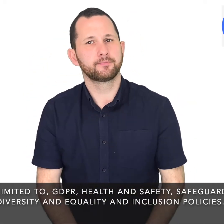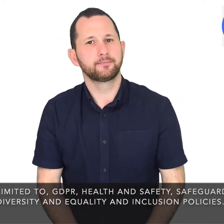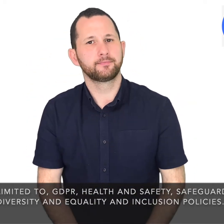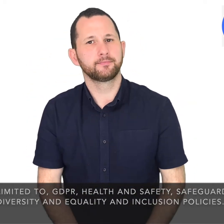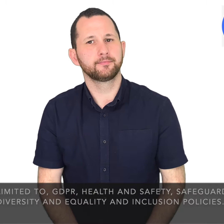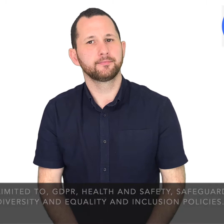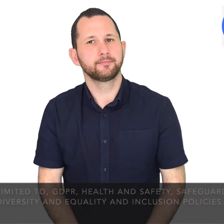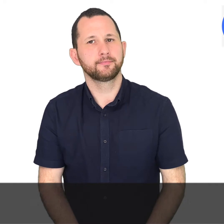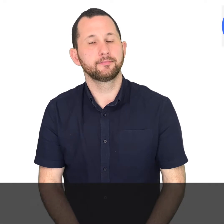policiesospace